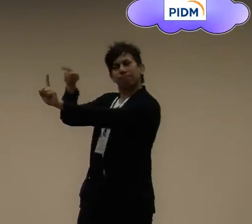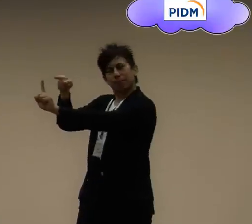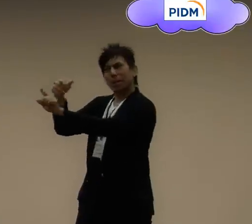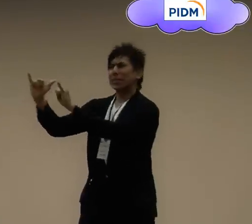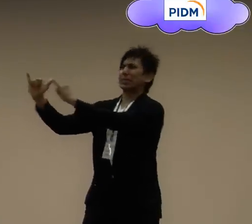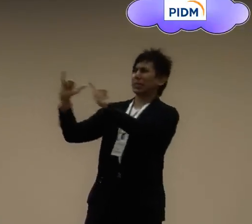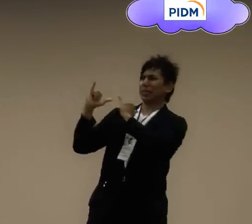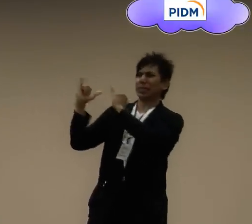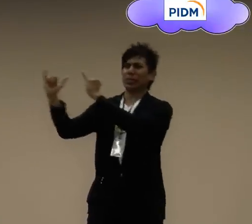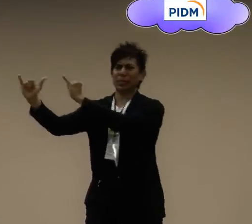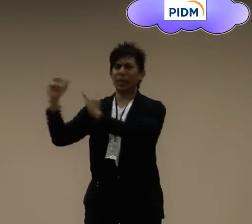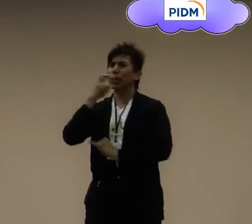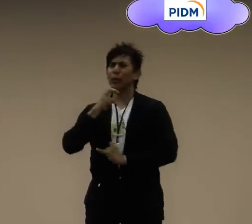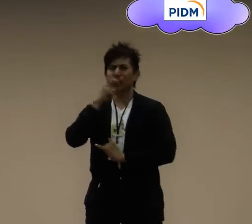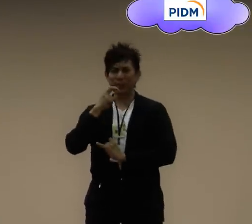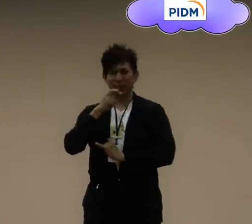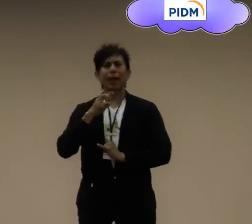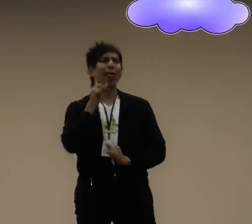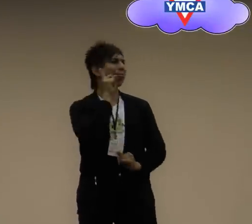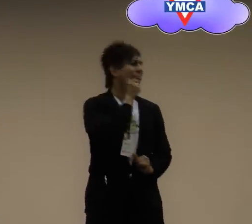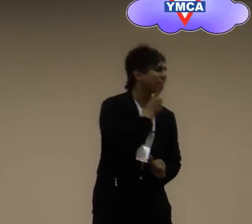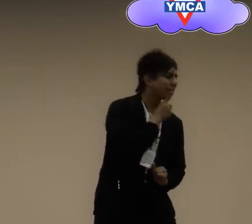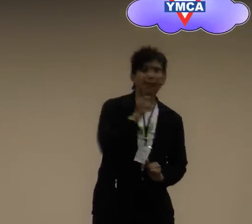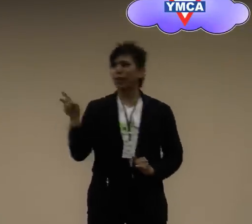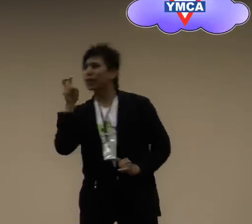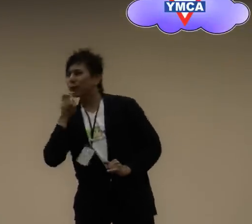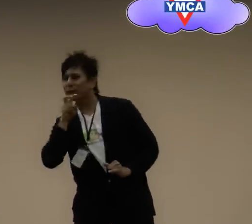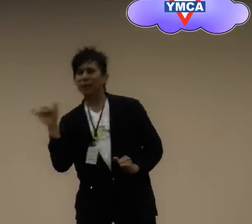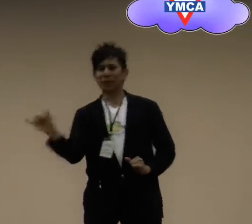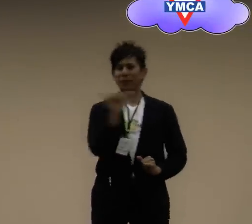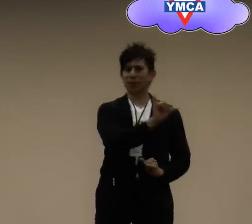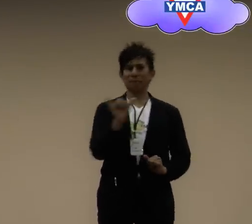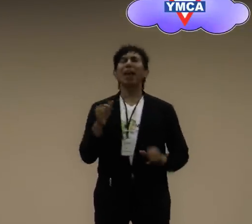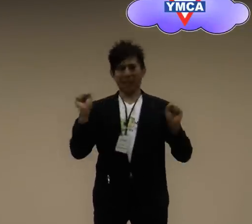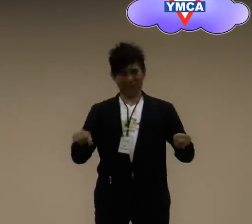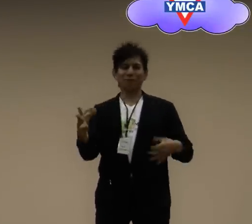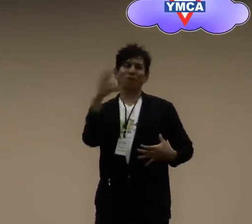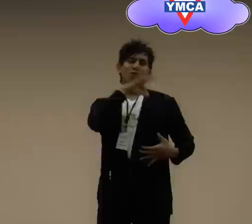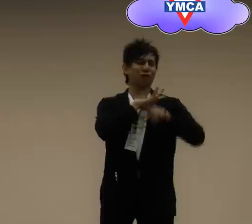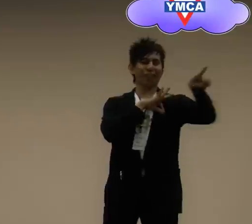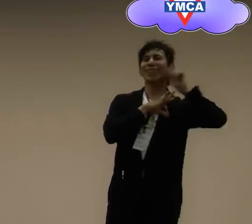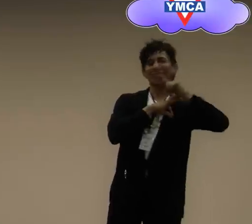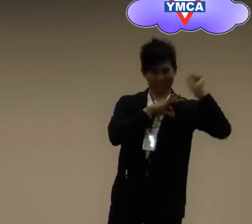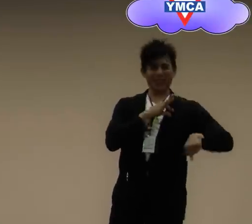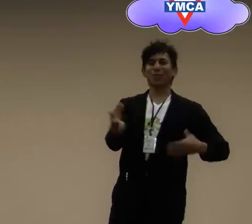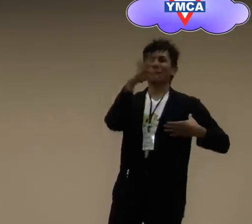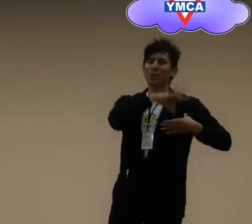that their community will not be left behind. It's a quest for